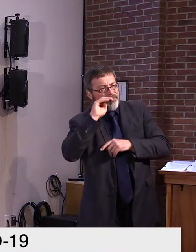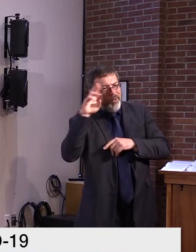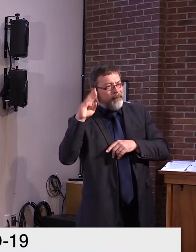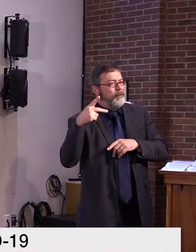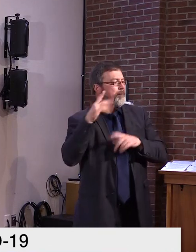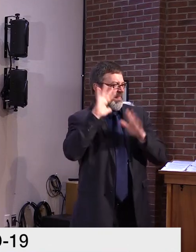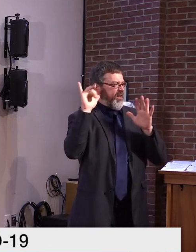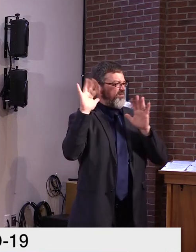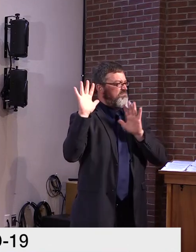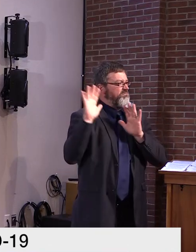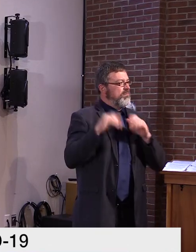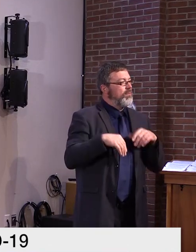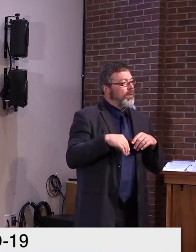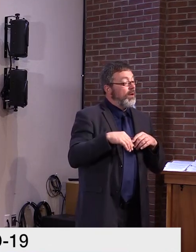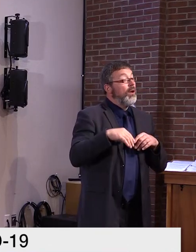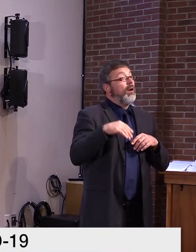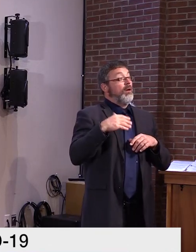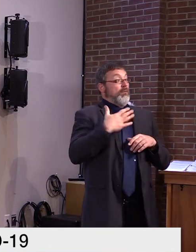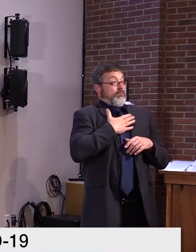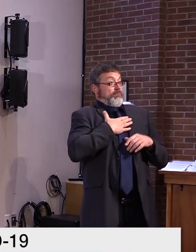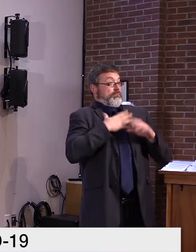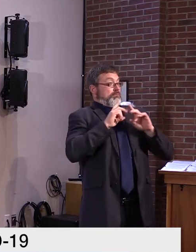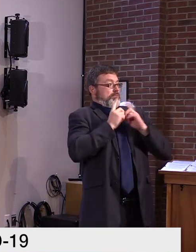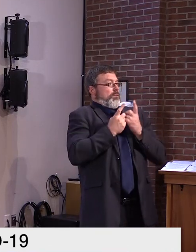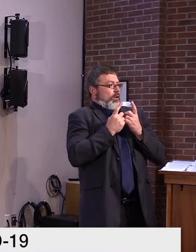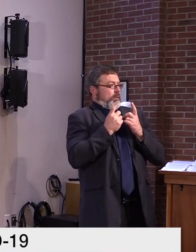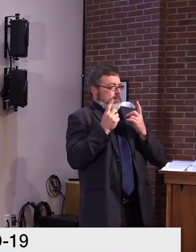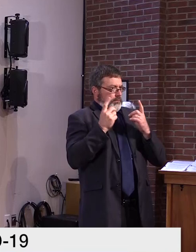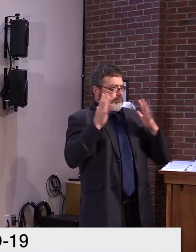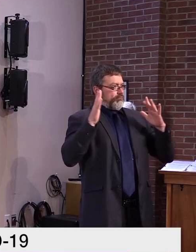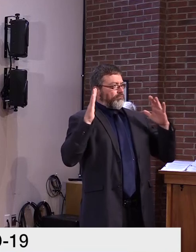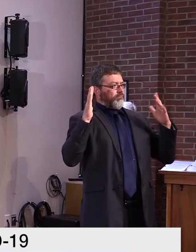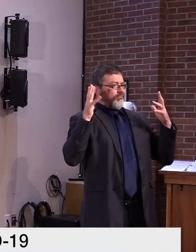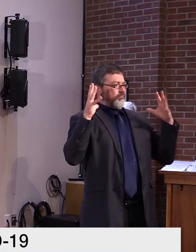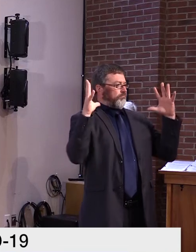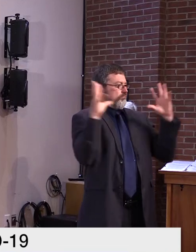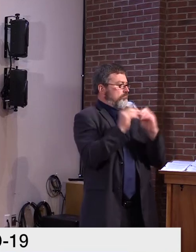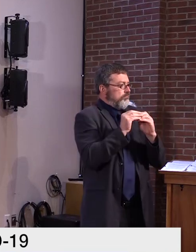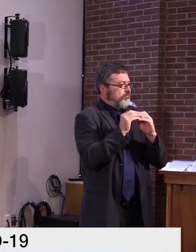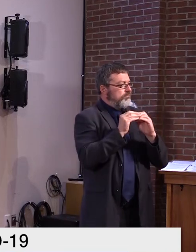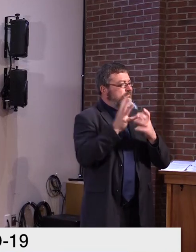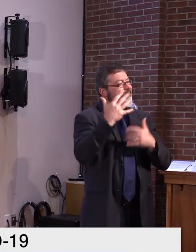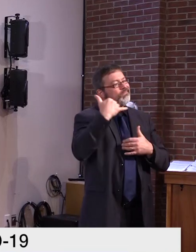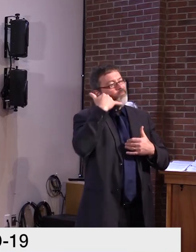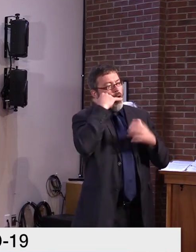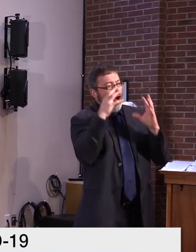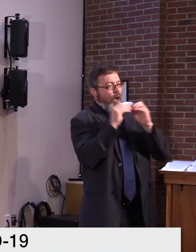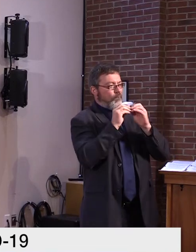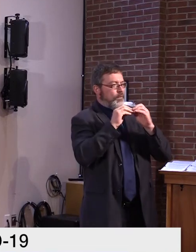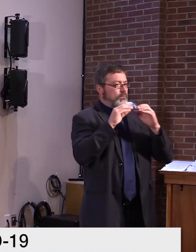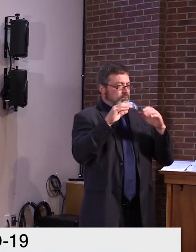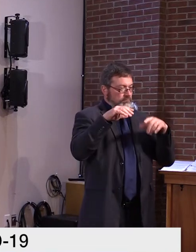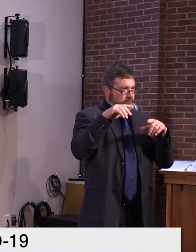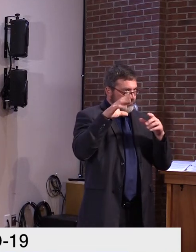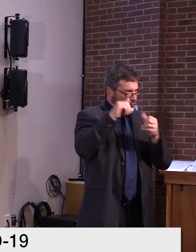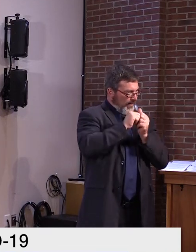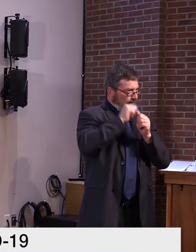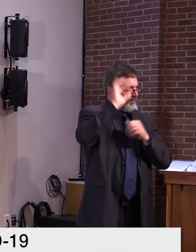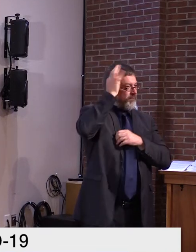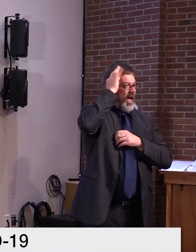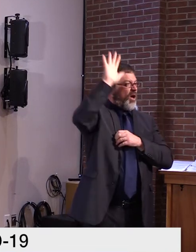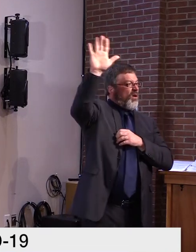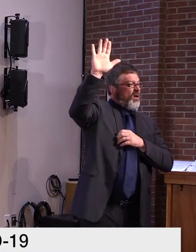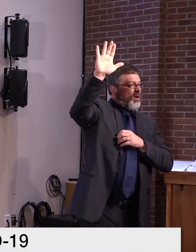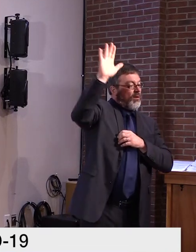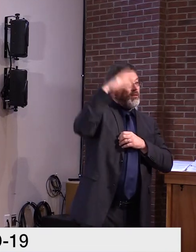FDA, CDC, and the Surgeon General reaffirming their commitment to a process that respected science